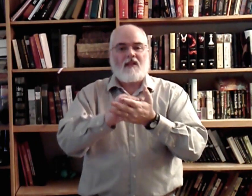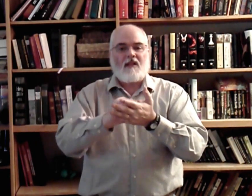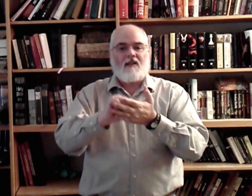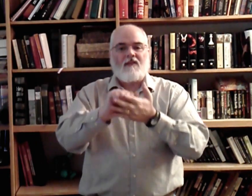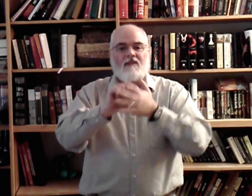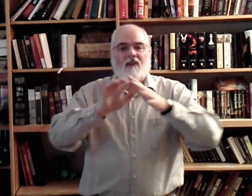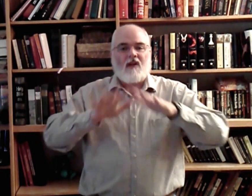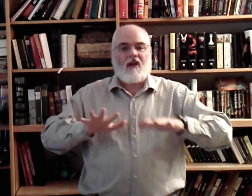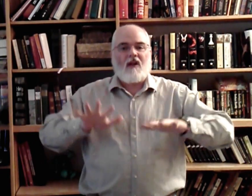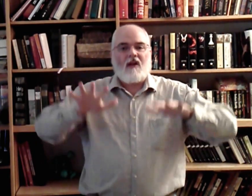blood.